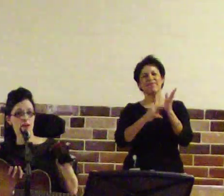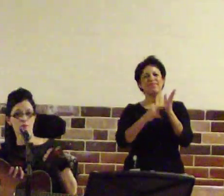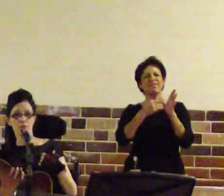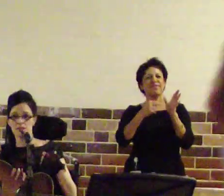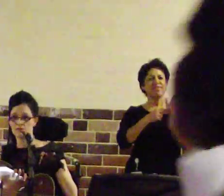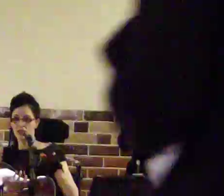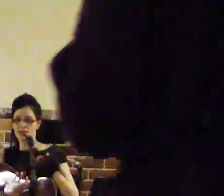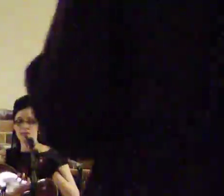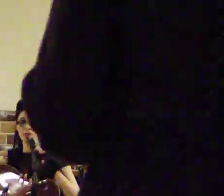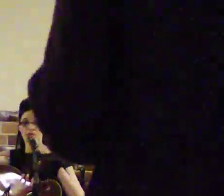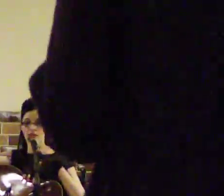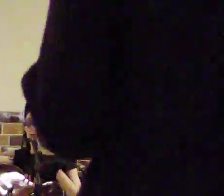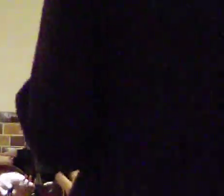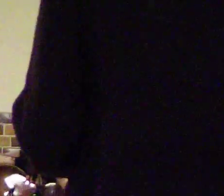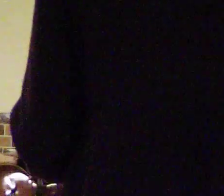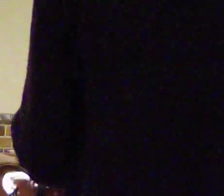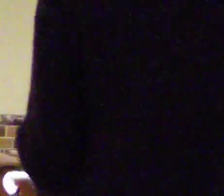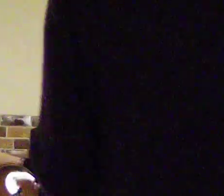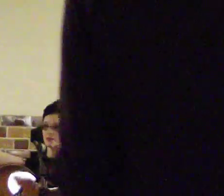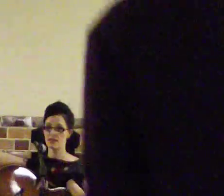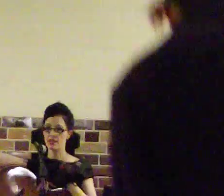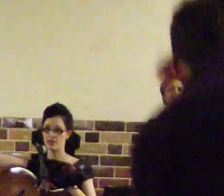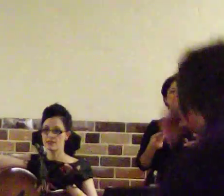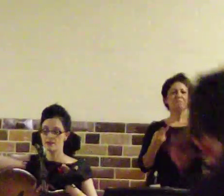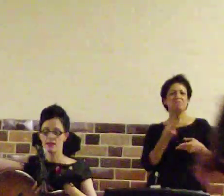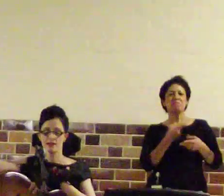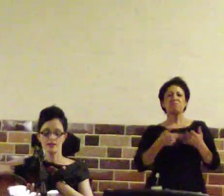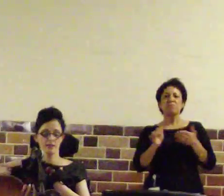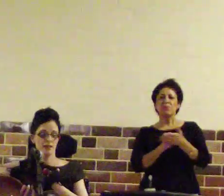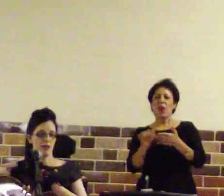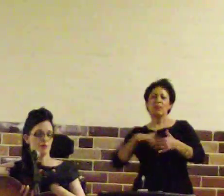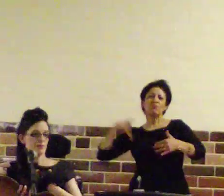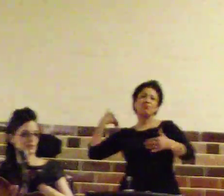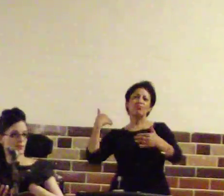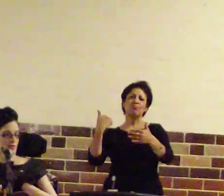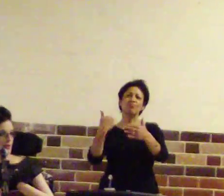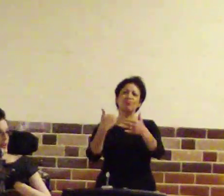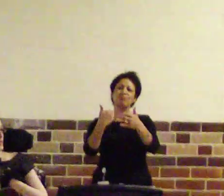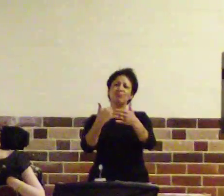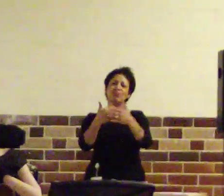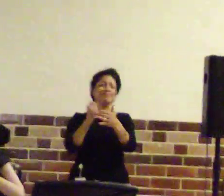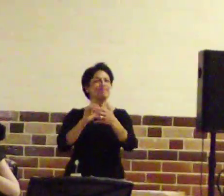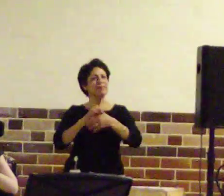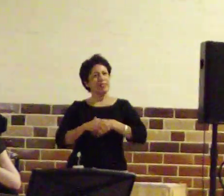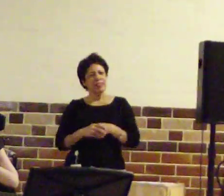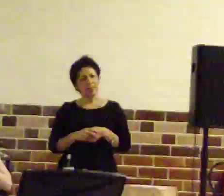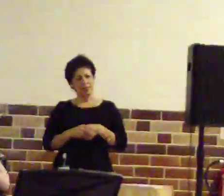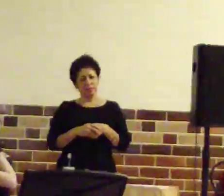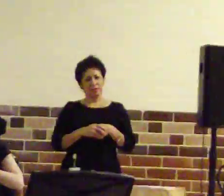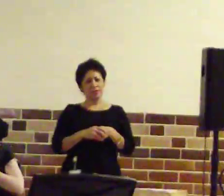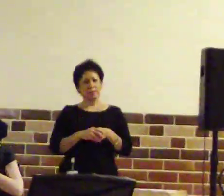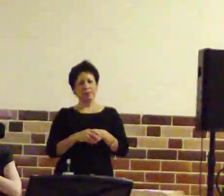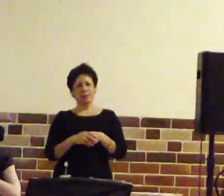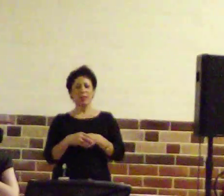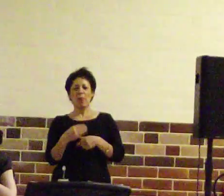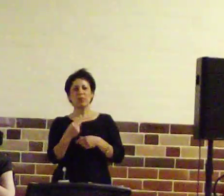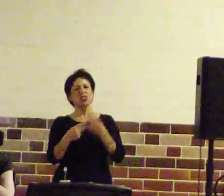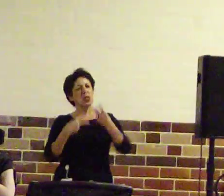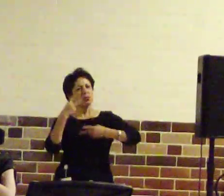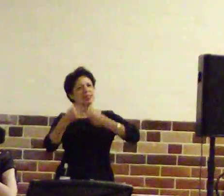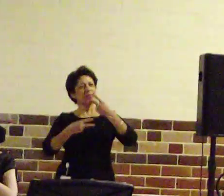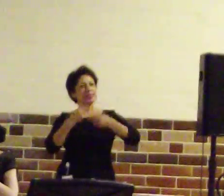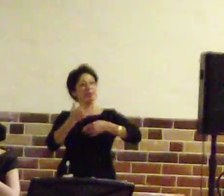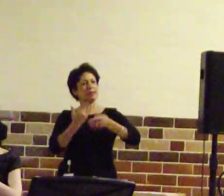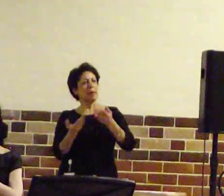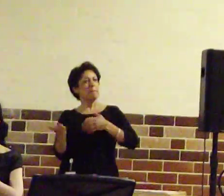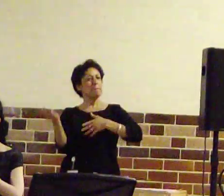both of them have been writing music for many many years and I would sort of say these are some of the songs that go back to the